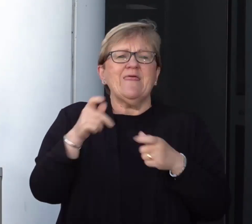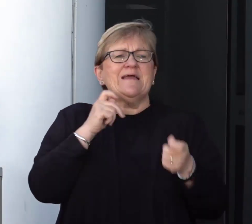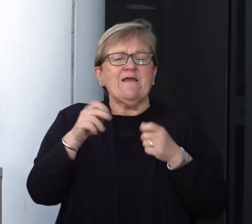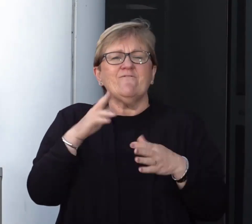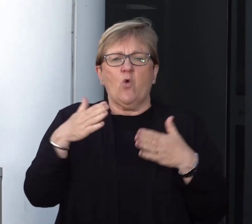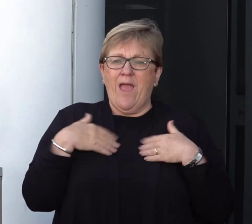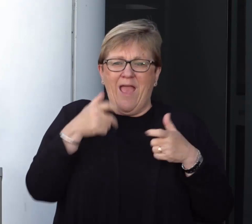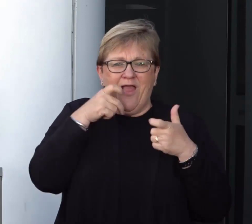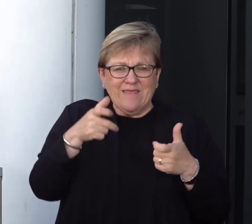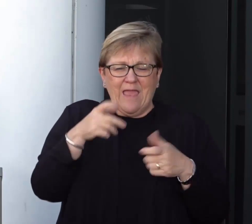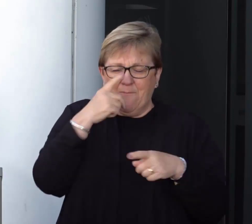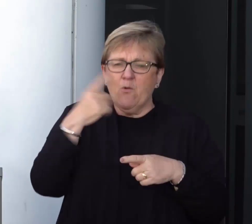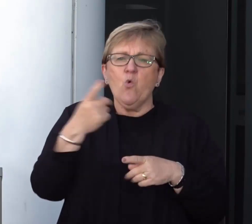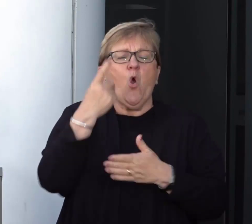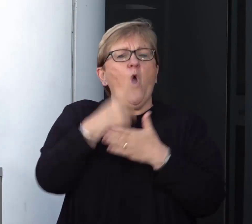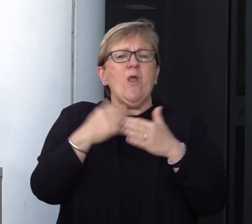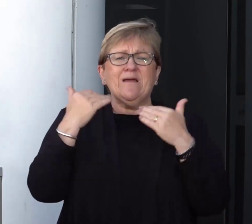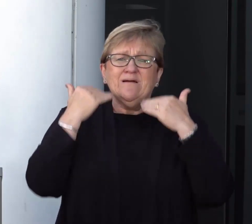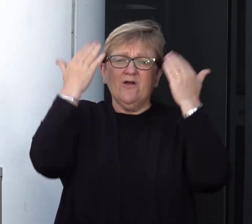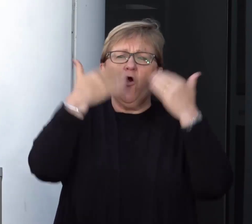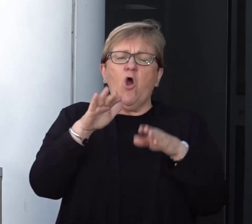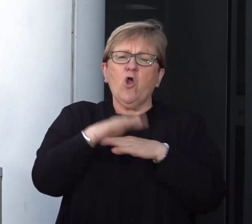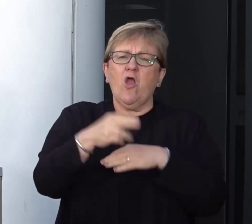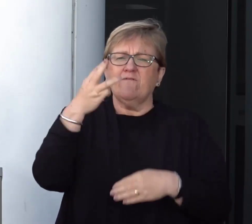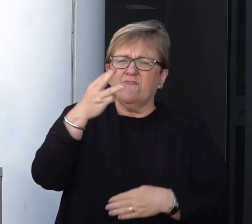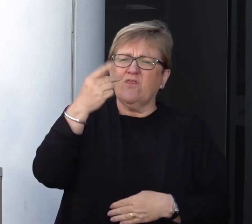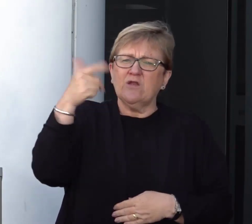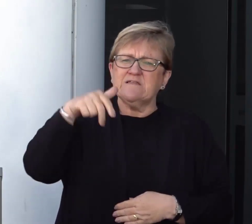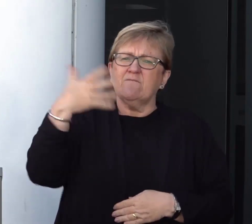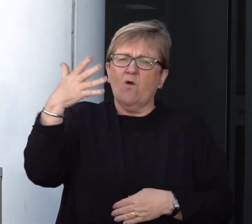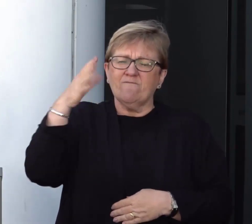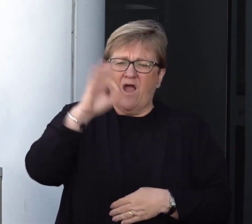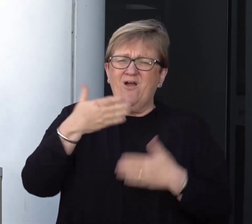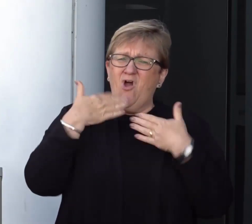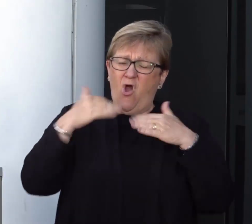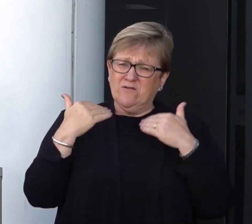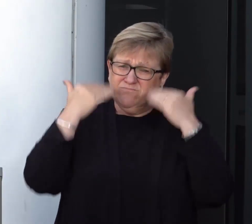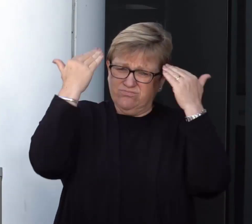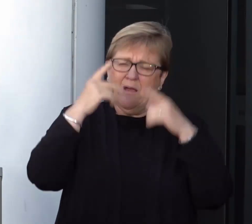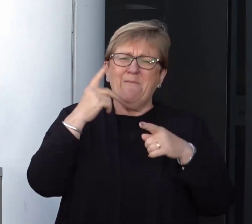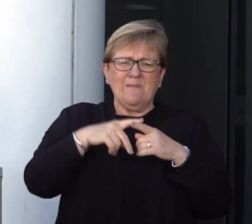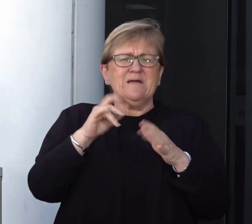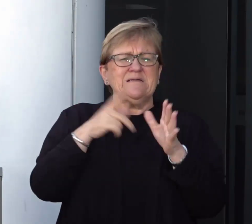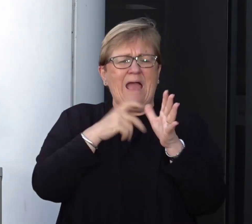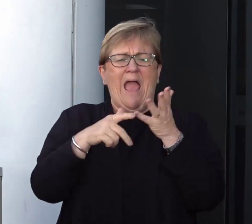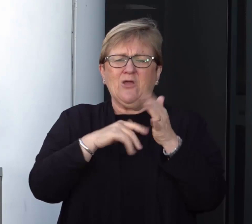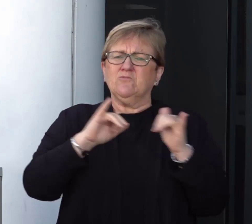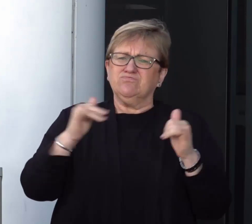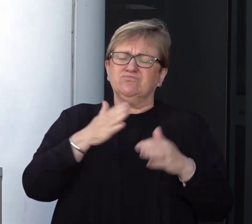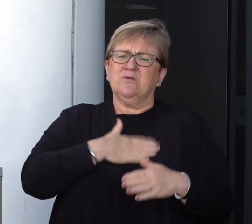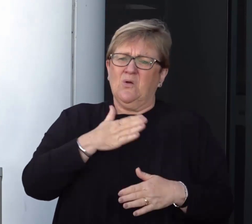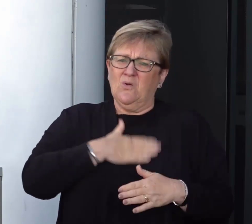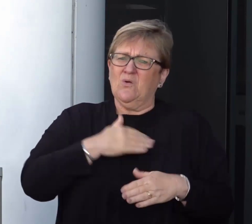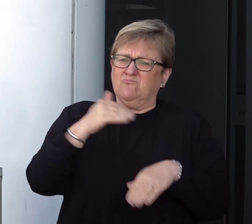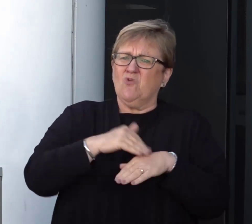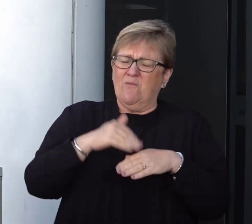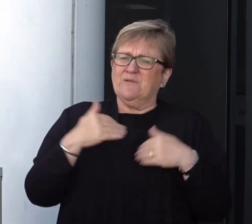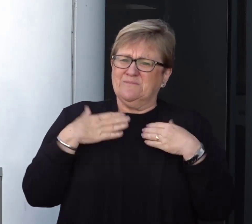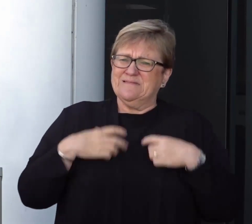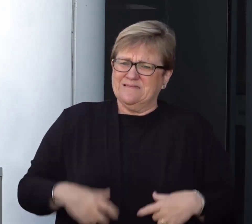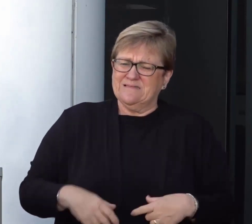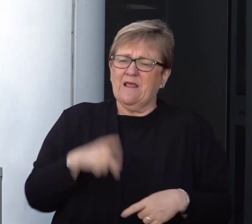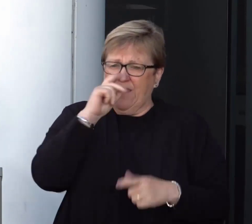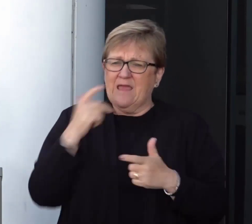testing is for healthcare workers who have a fever over 37.5 degrees and an acute respiratory illness. They can attend the